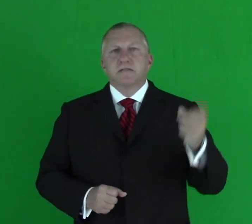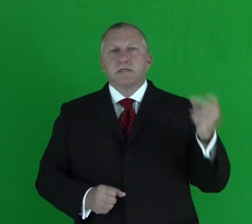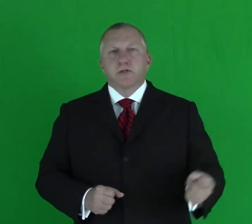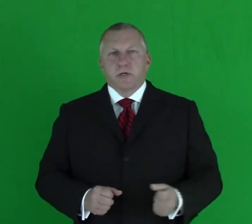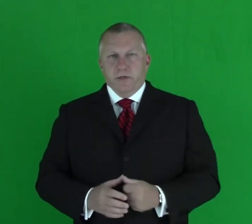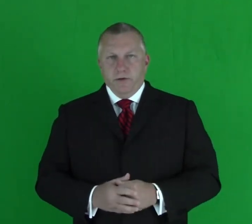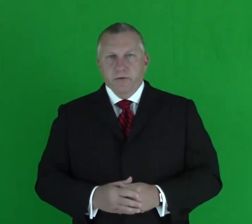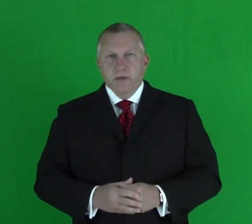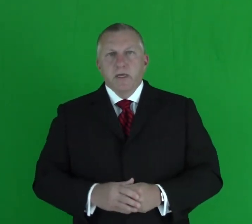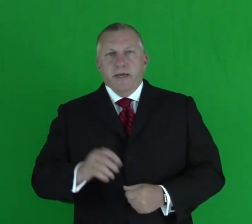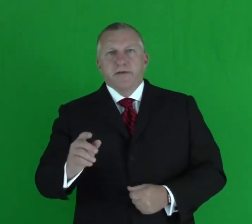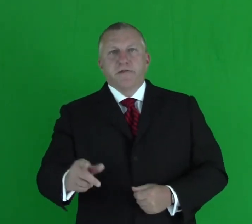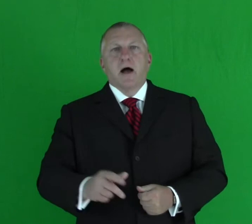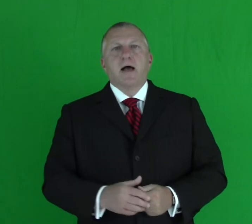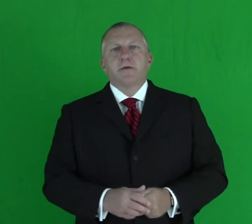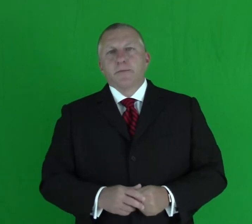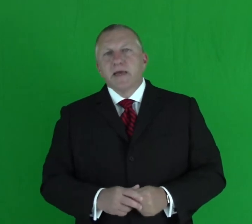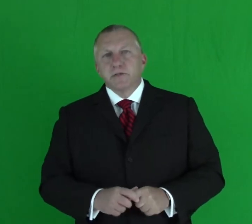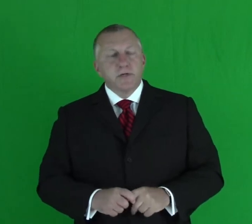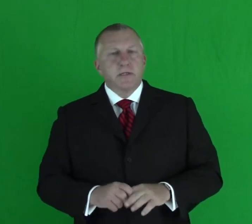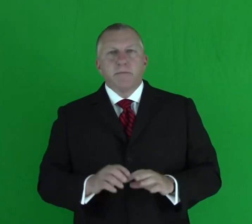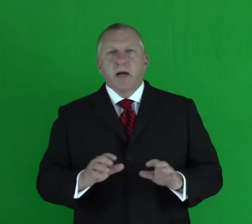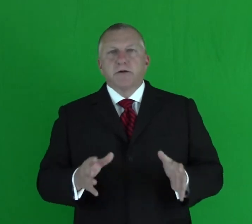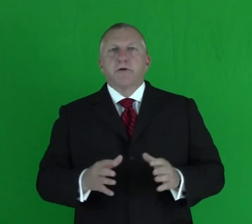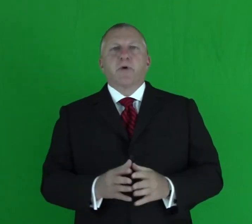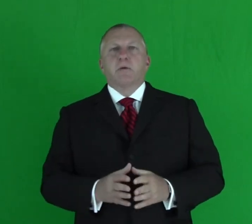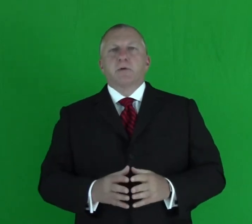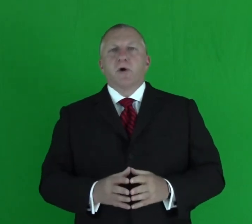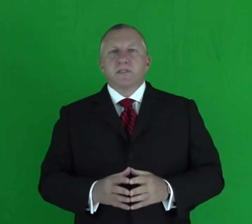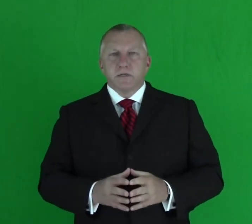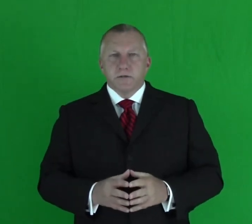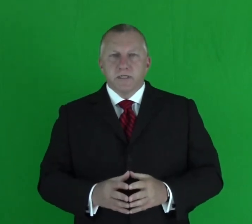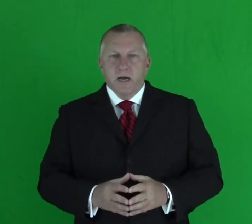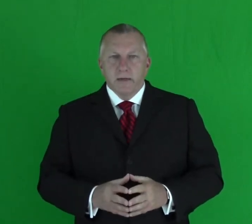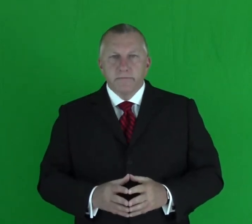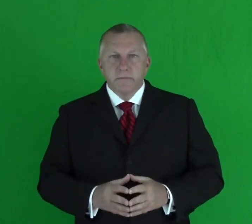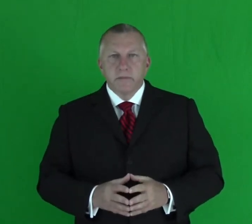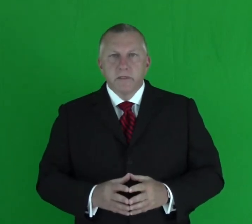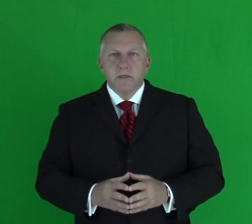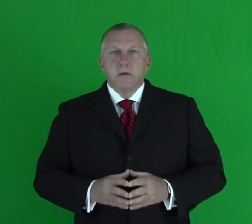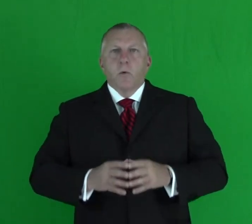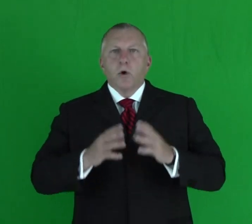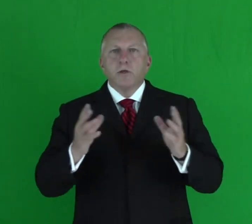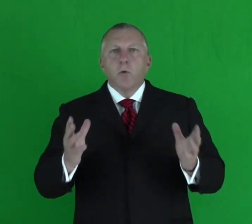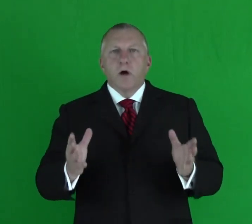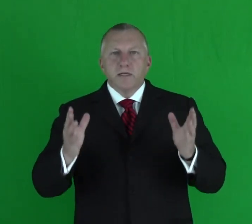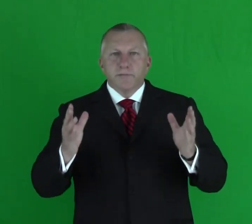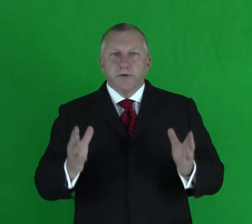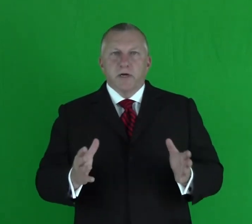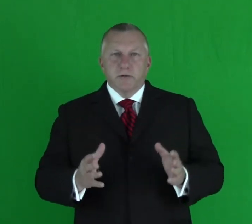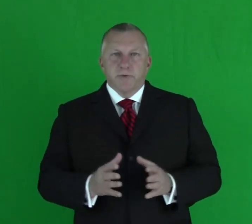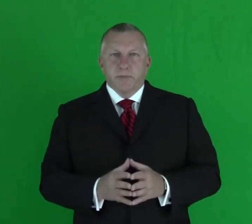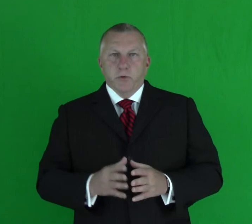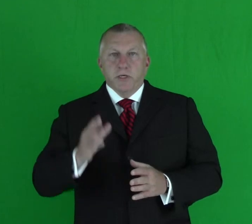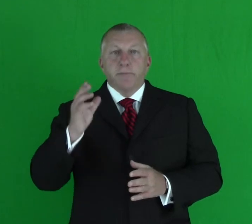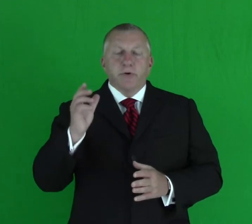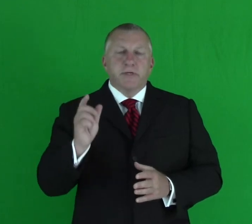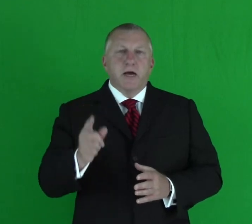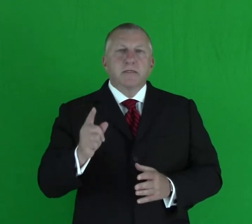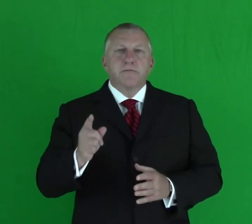ten things you're going to do. If not, you're majoring in the minor and you're probably wasting your time. What you want is productive people. You get productive